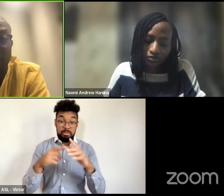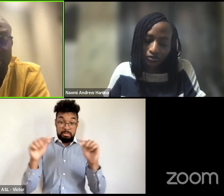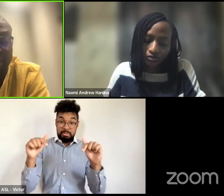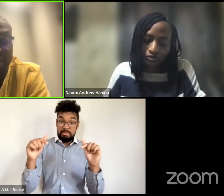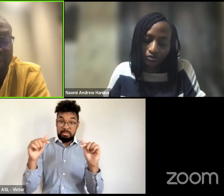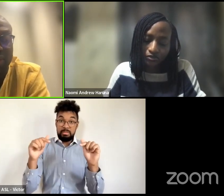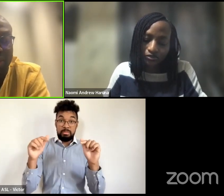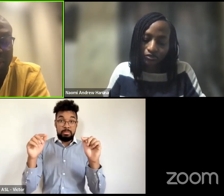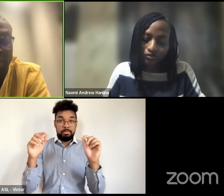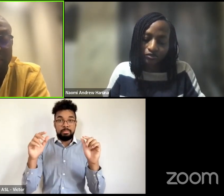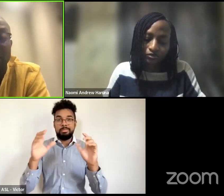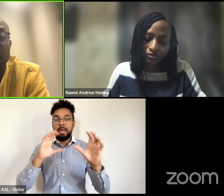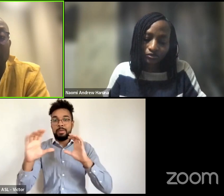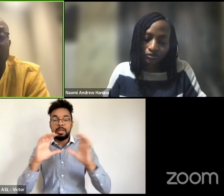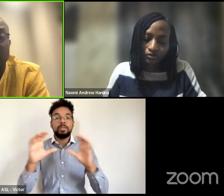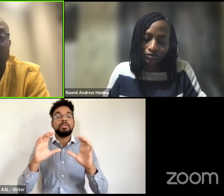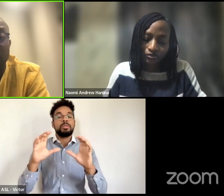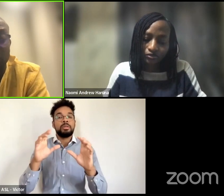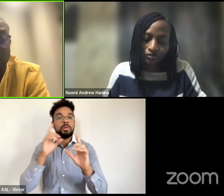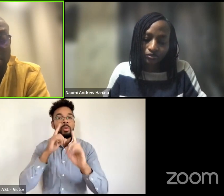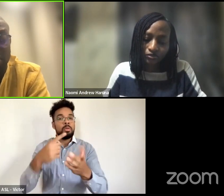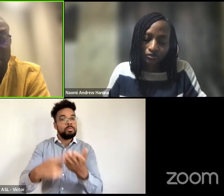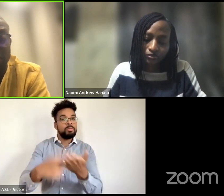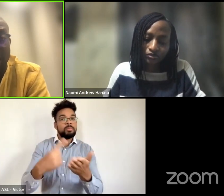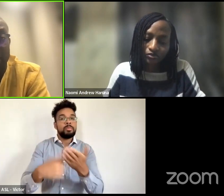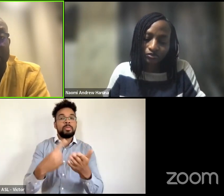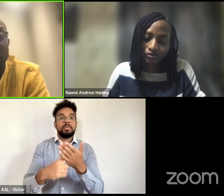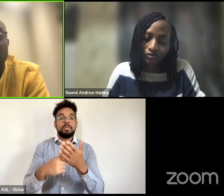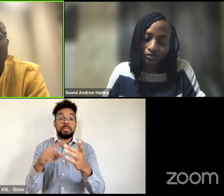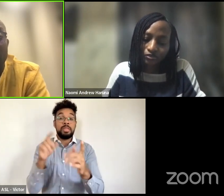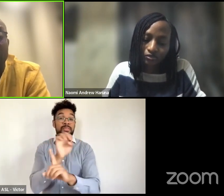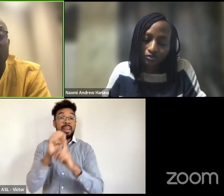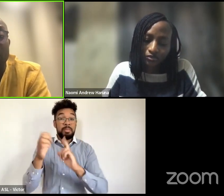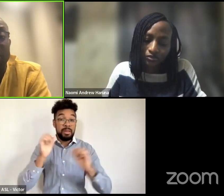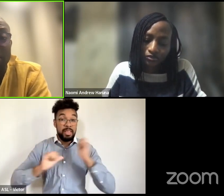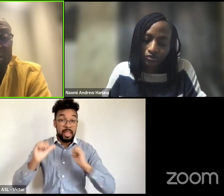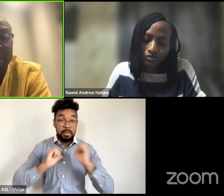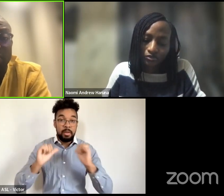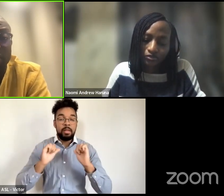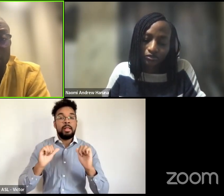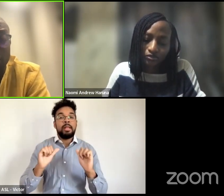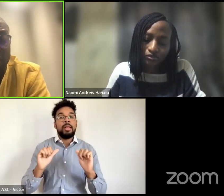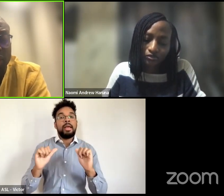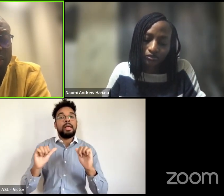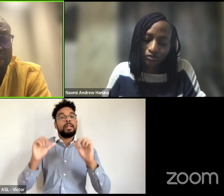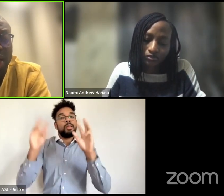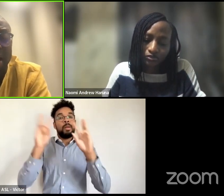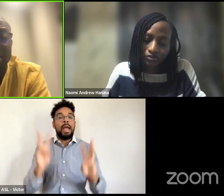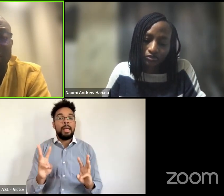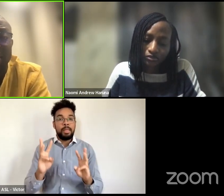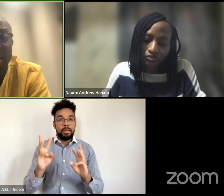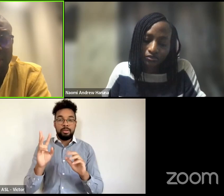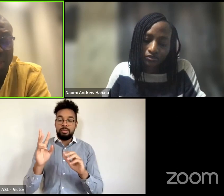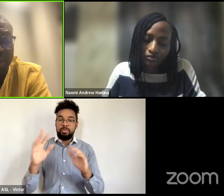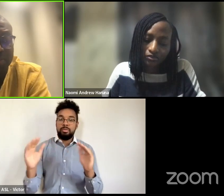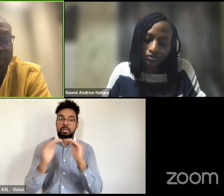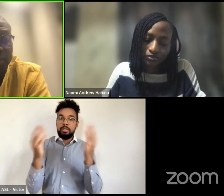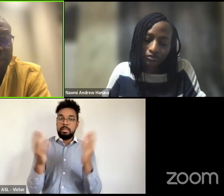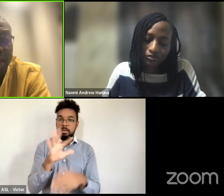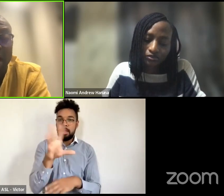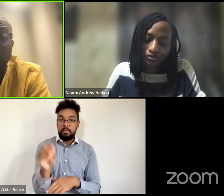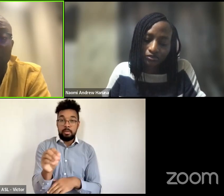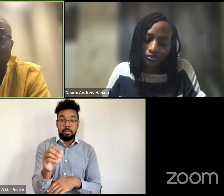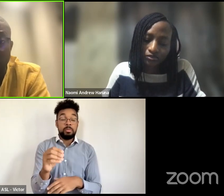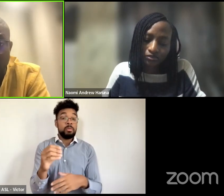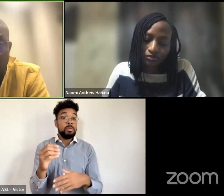we're talking about environmental theater and climate justice in africa we were preoccupied with two questions how did we get here